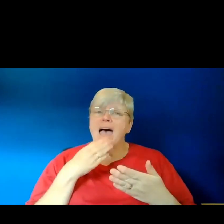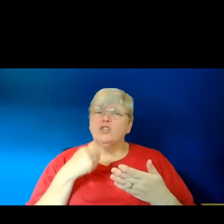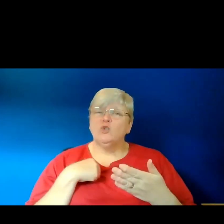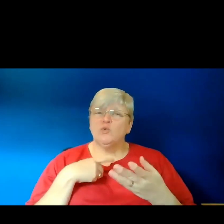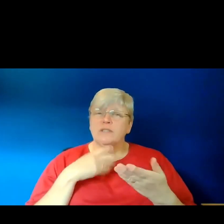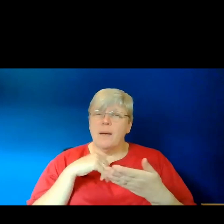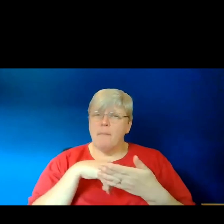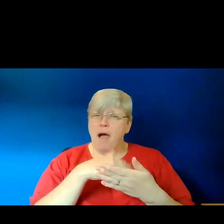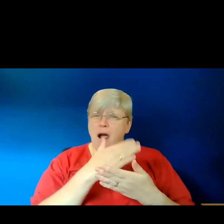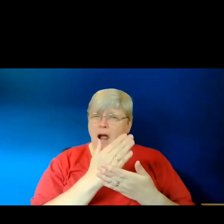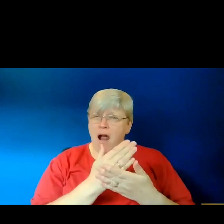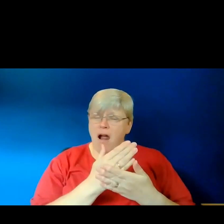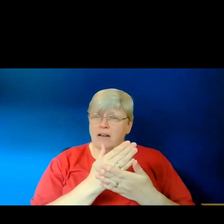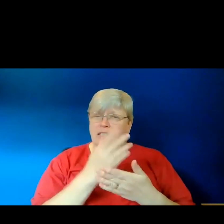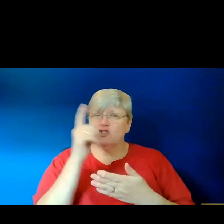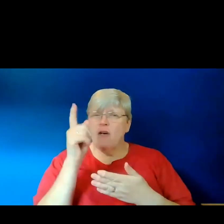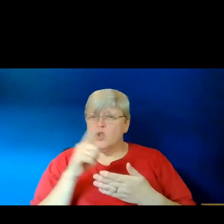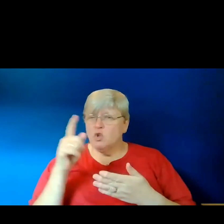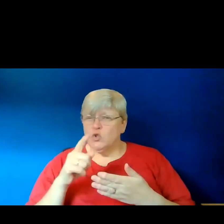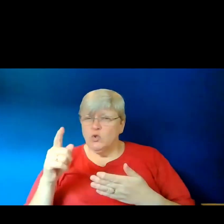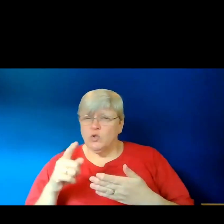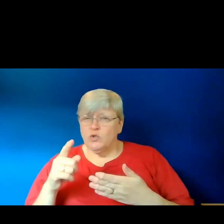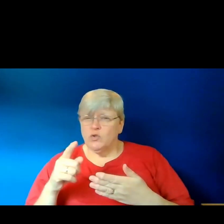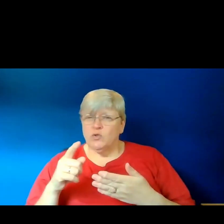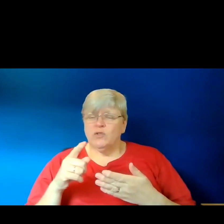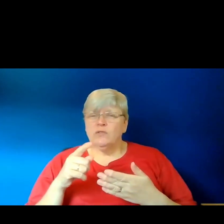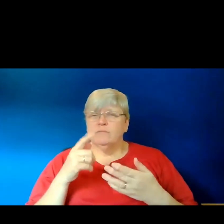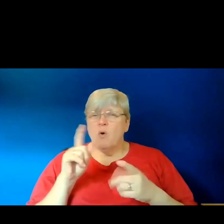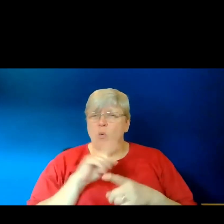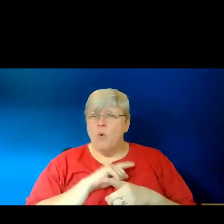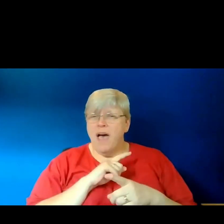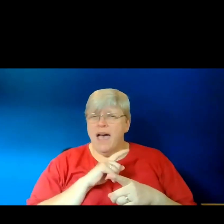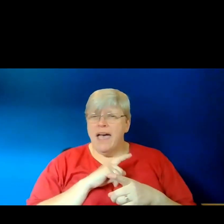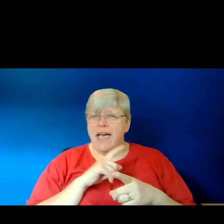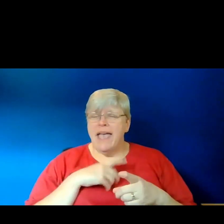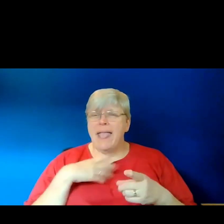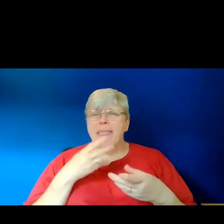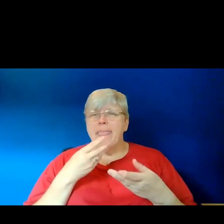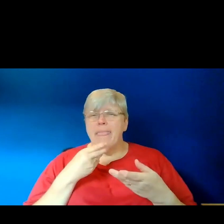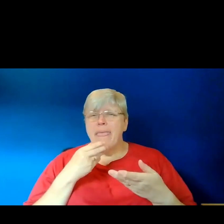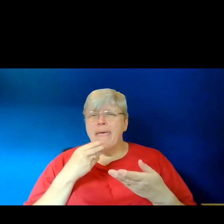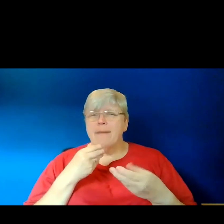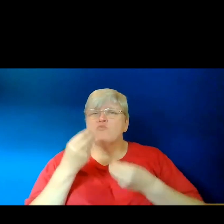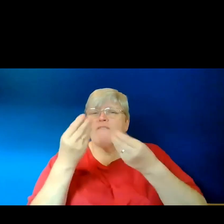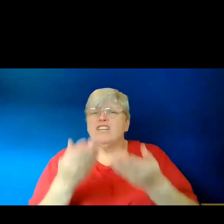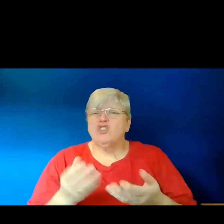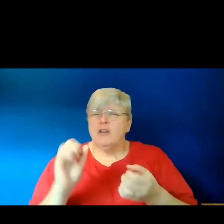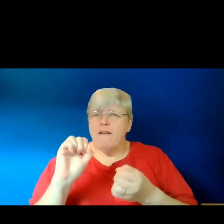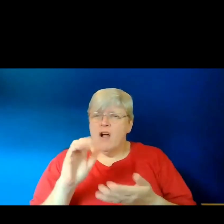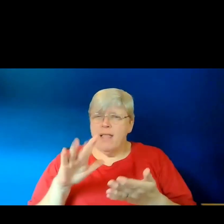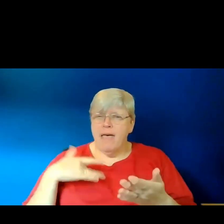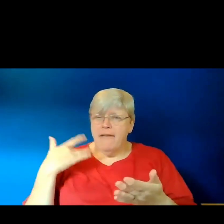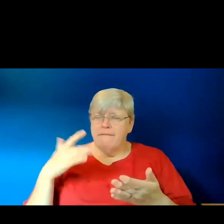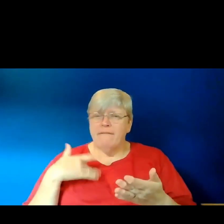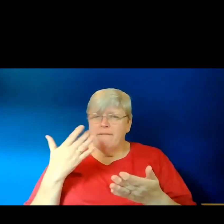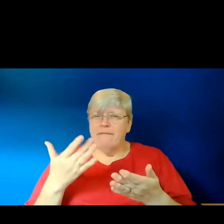and those forward slashes to evoke the provisionality of her life, and